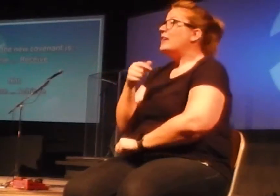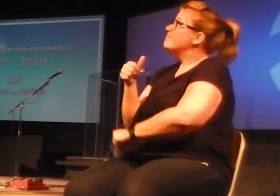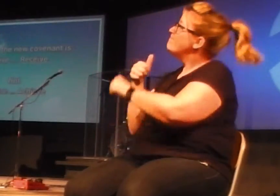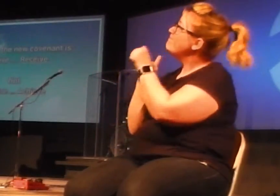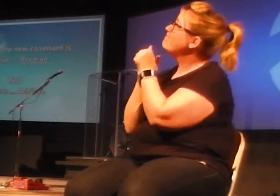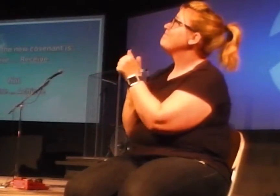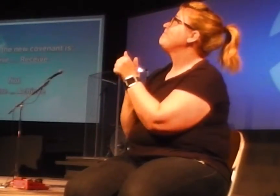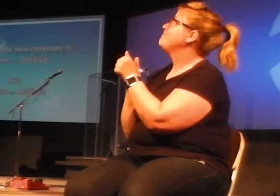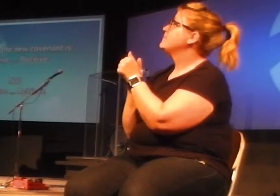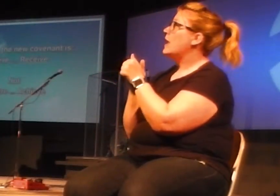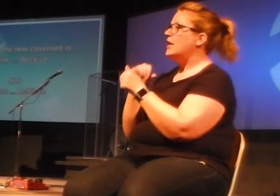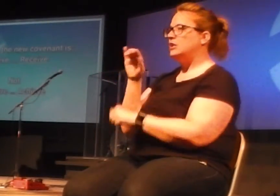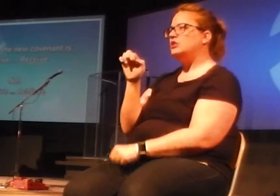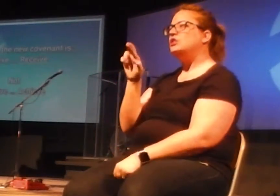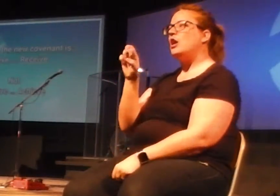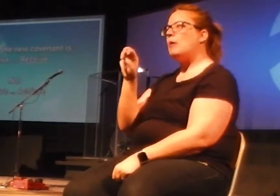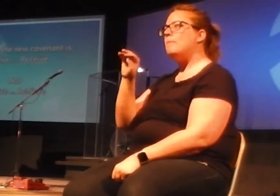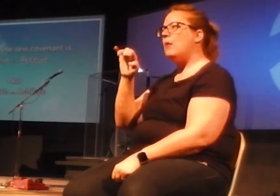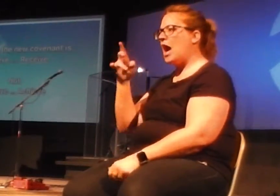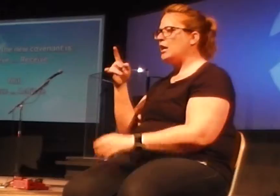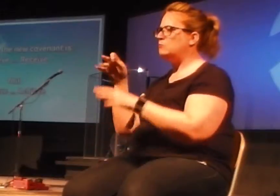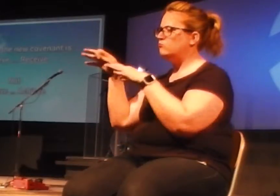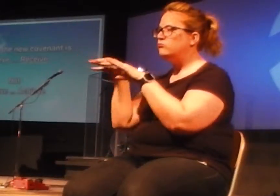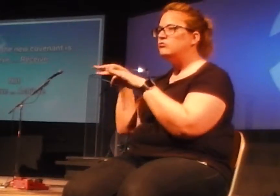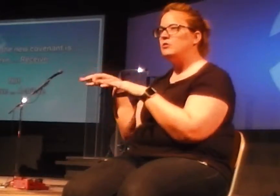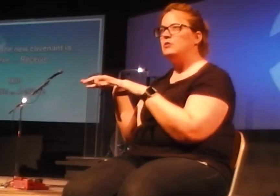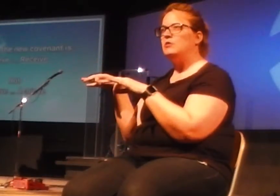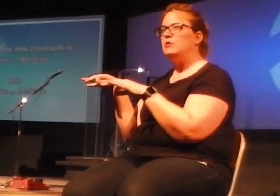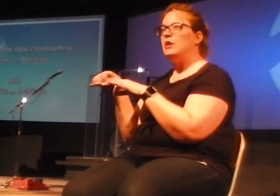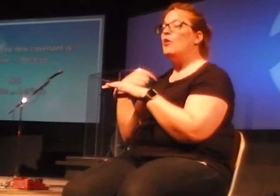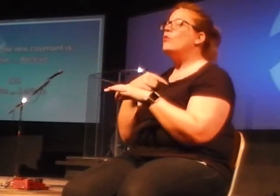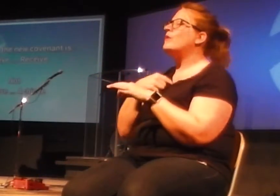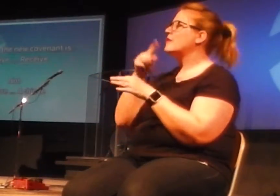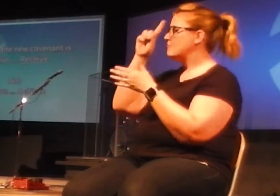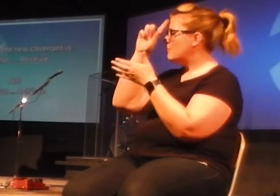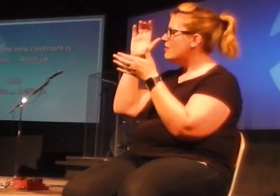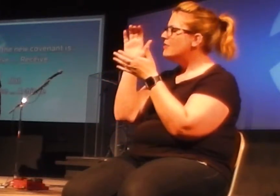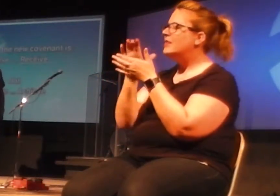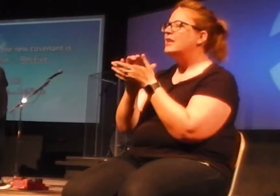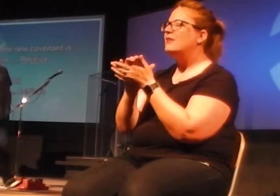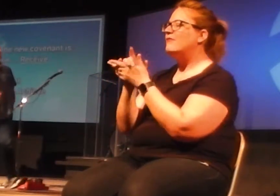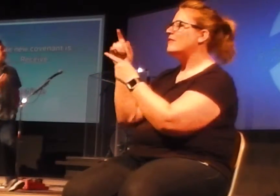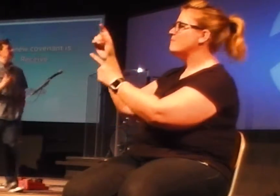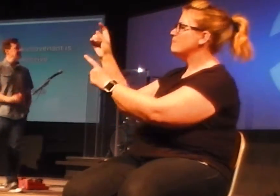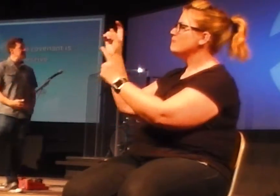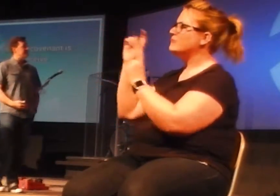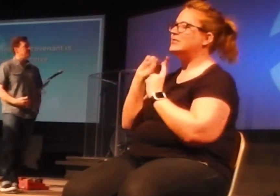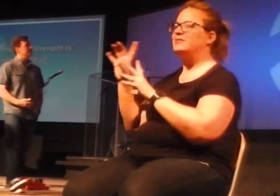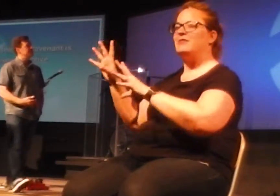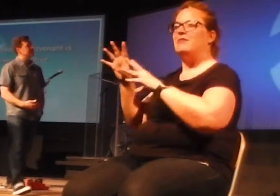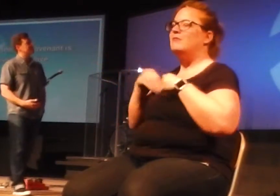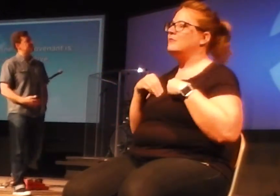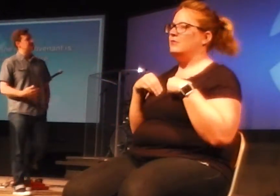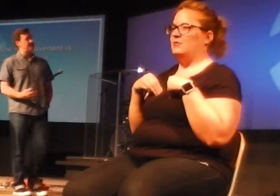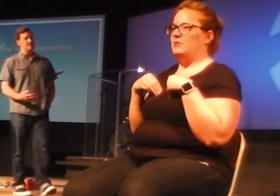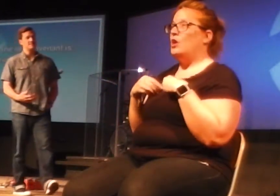Jeremiah was talking about, is the covenant where we believe and then we receive. We believe in who Jesus is,